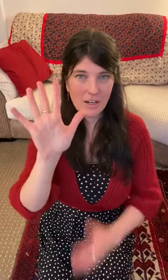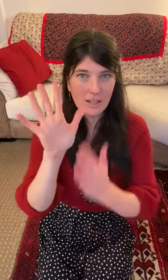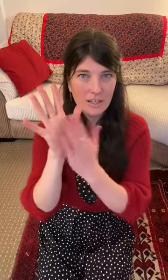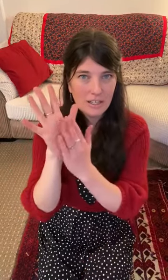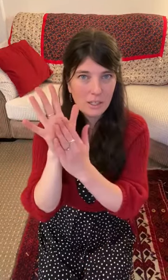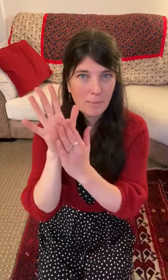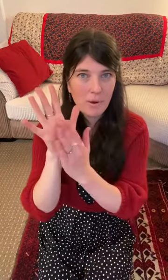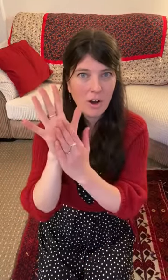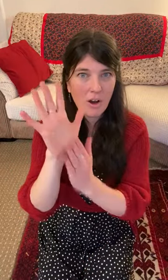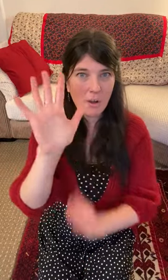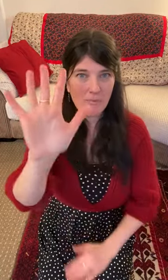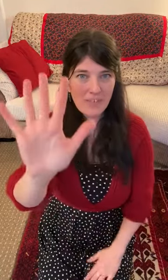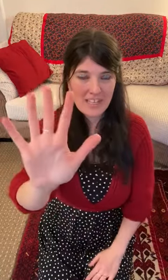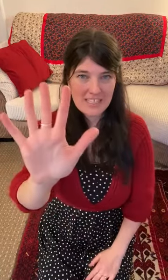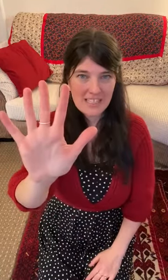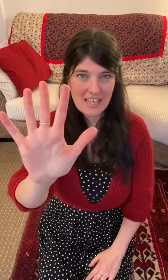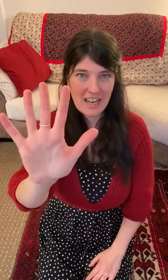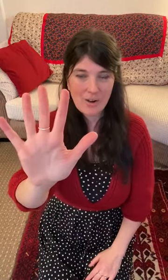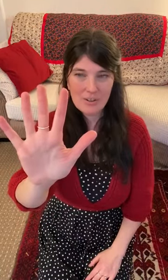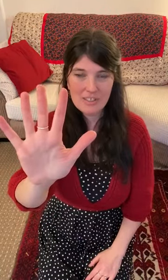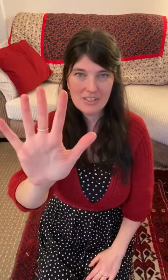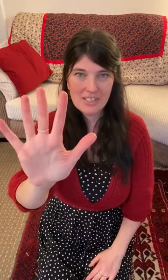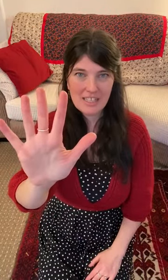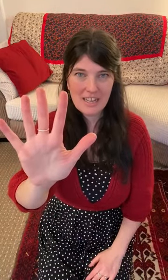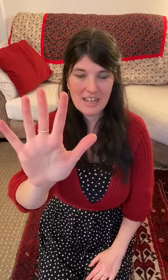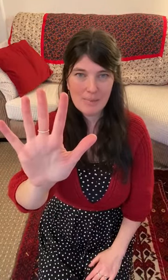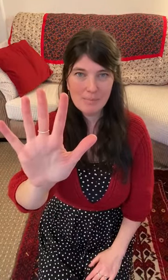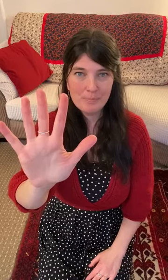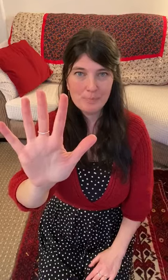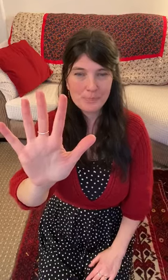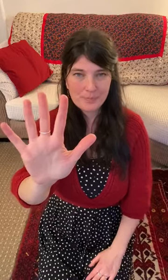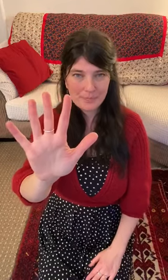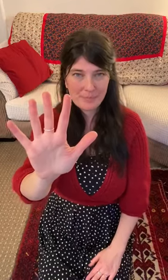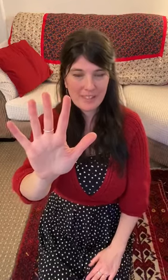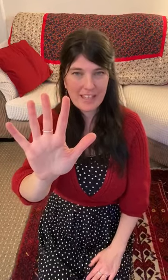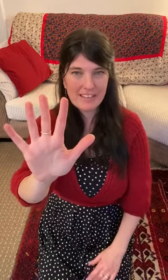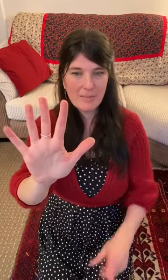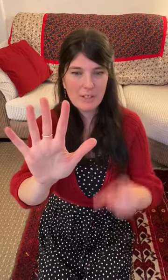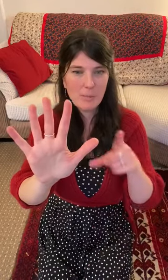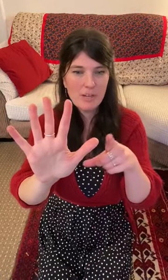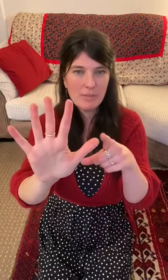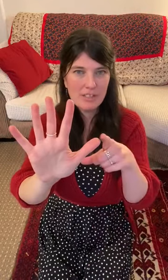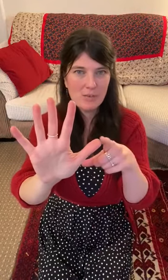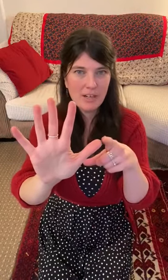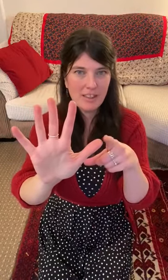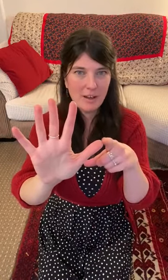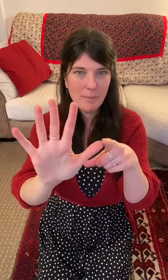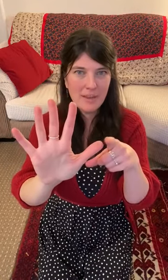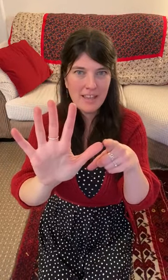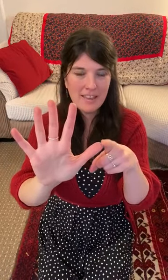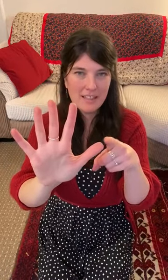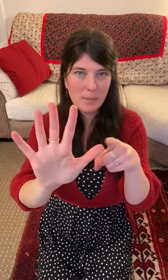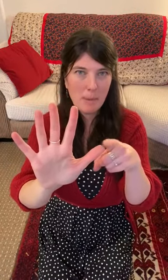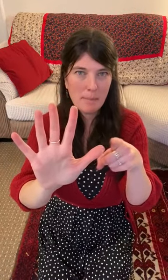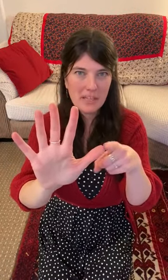your palm facing out just like I am and then we're going to point first to our thumb that's our pumpkin